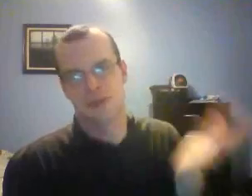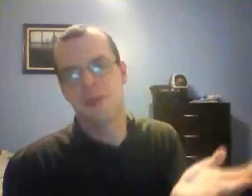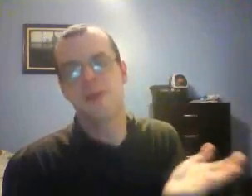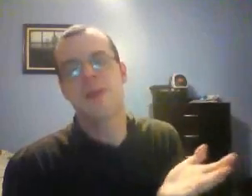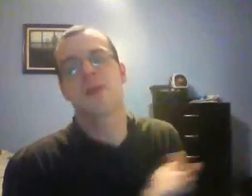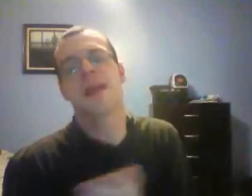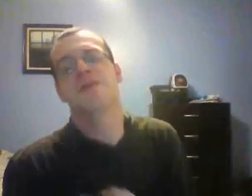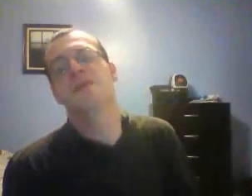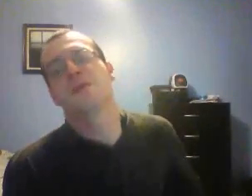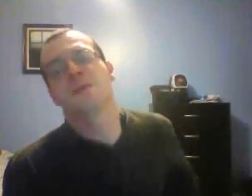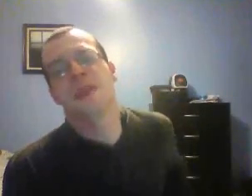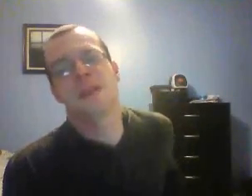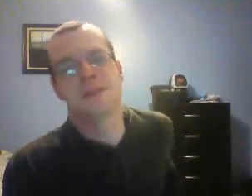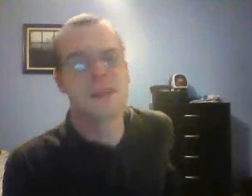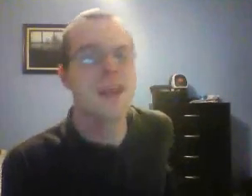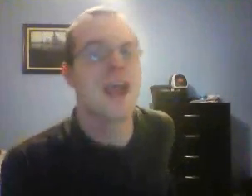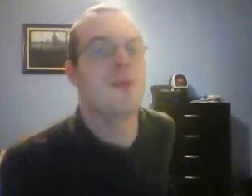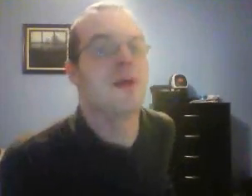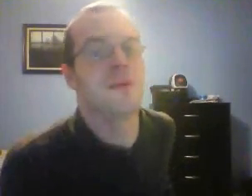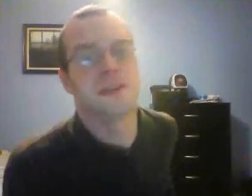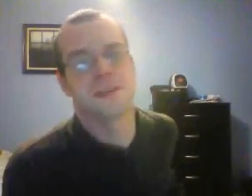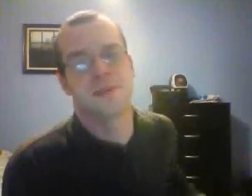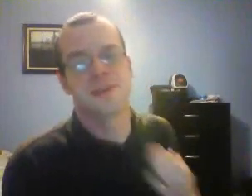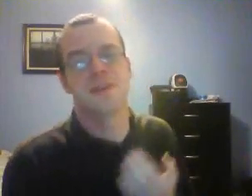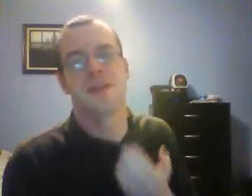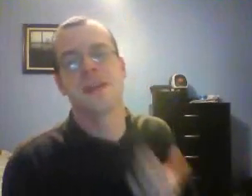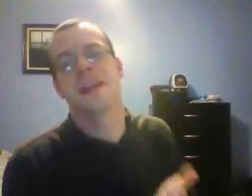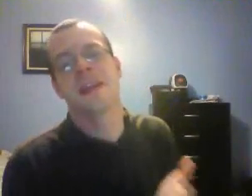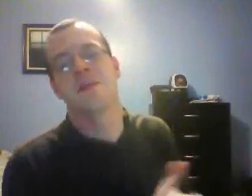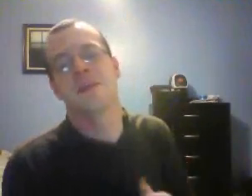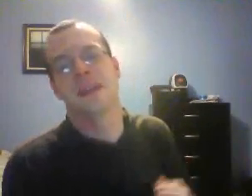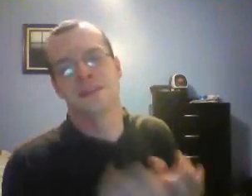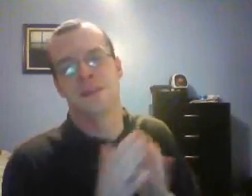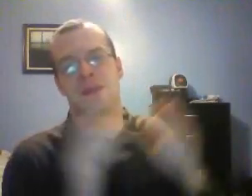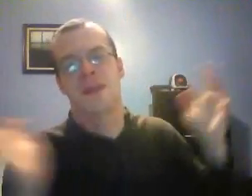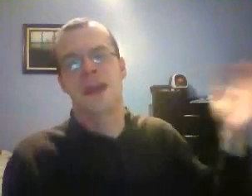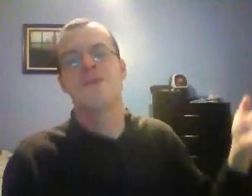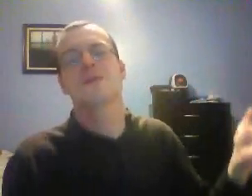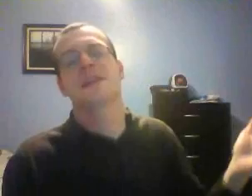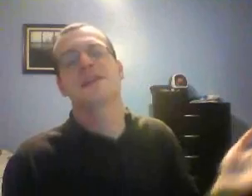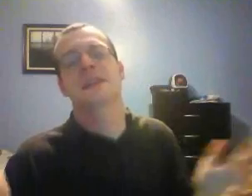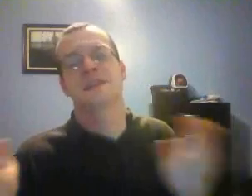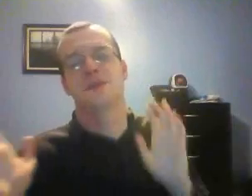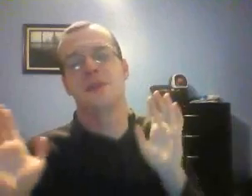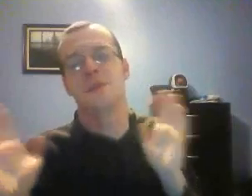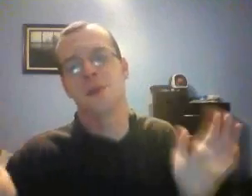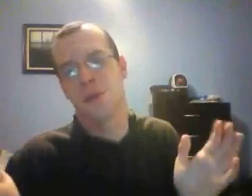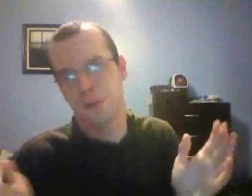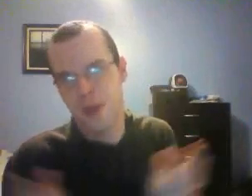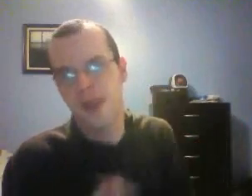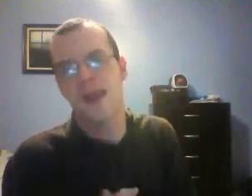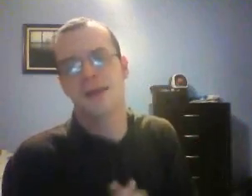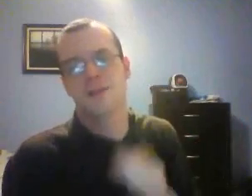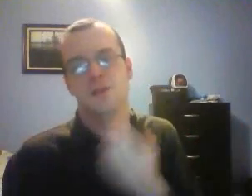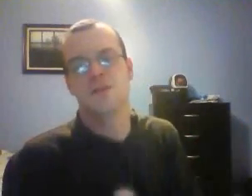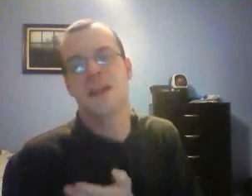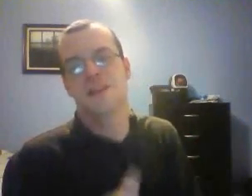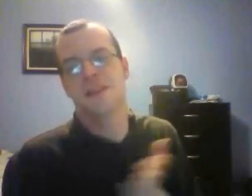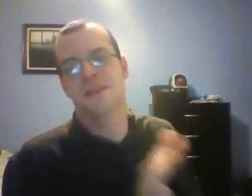so many people have different opinions about this, especially the United Kingdom fans. The conversation has really blown up on social media sites,